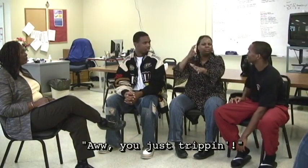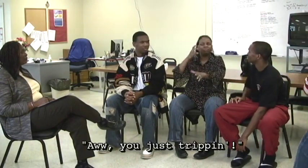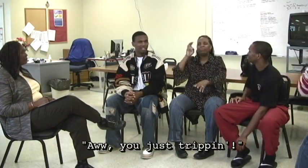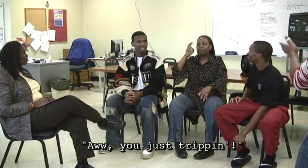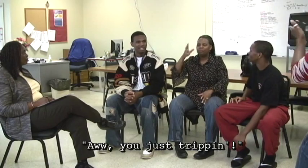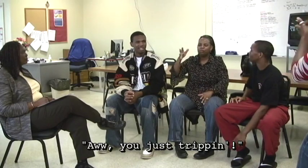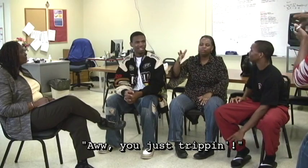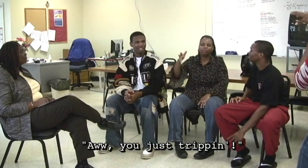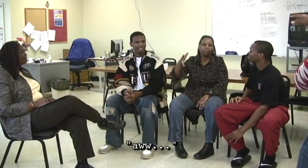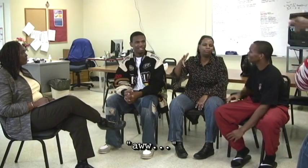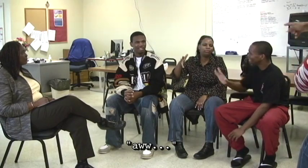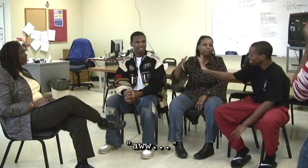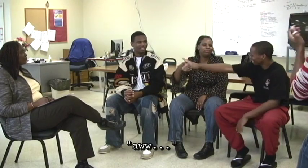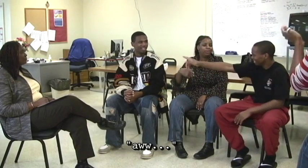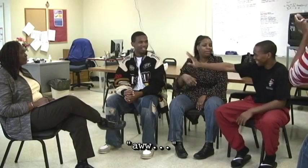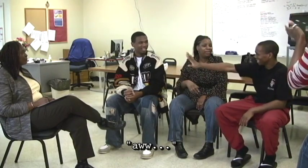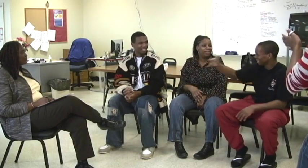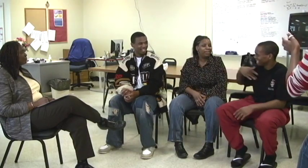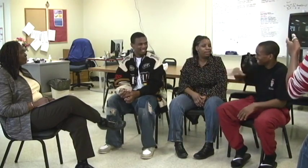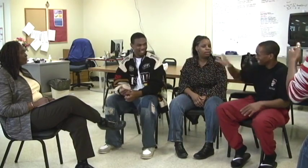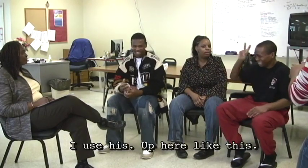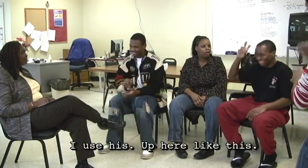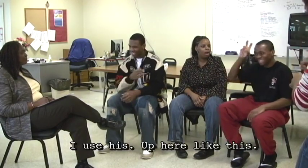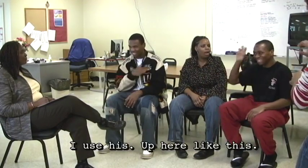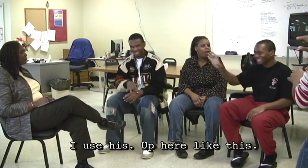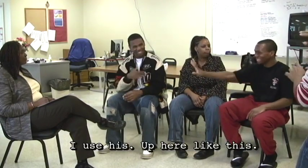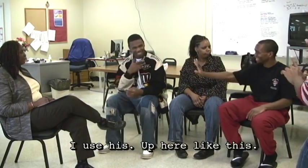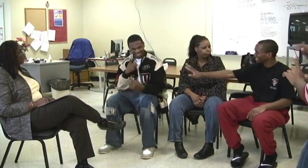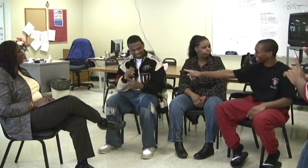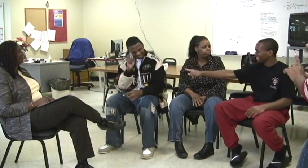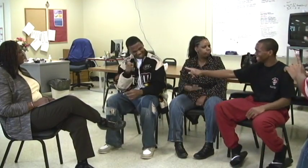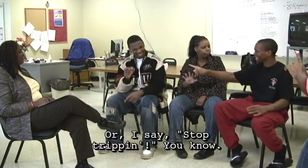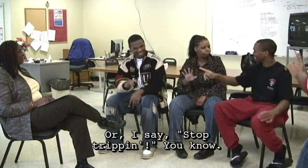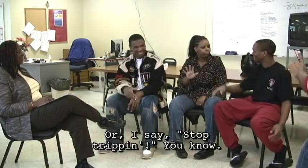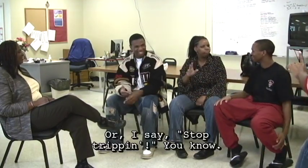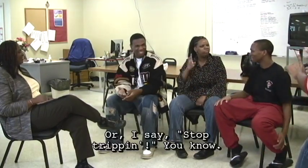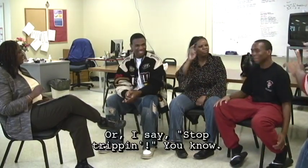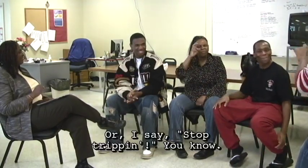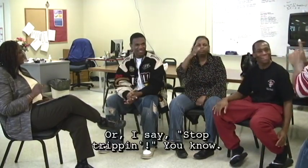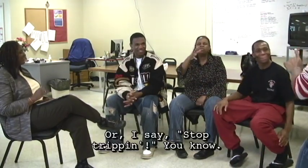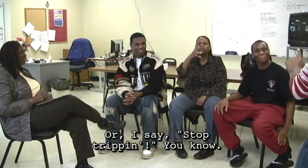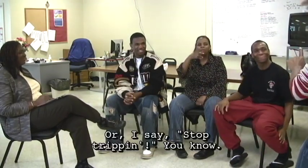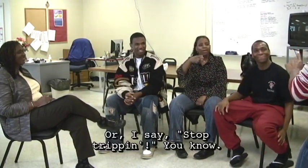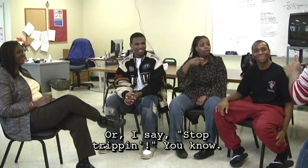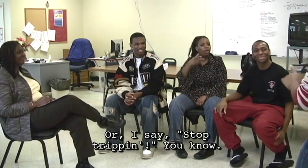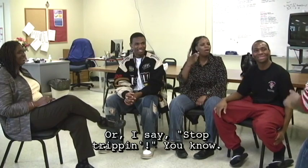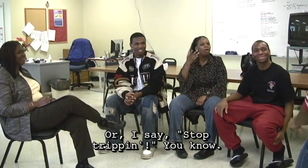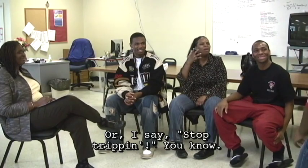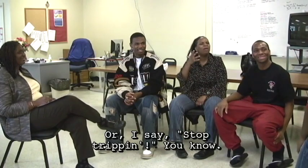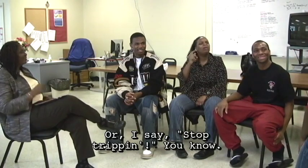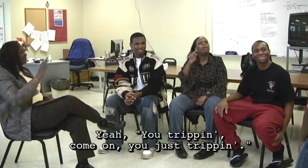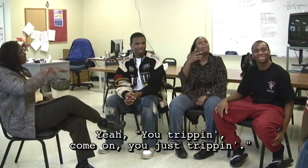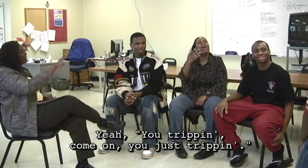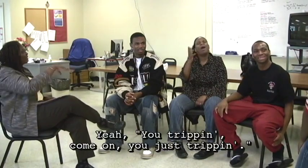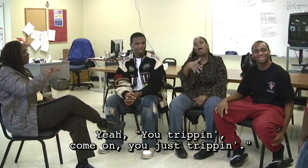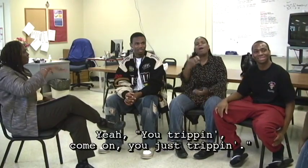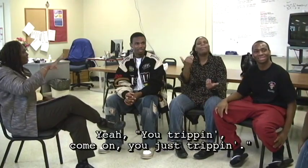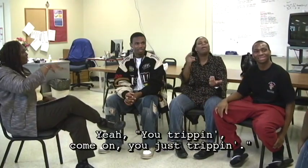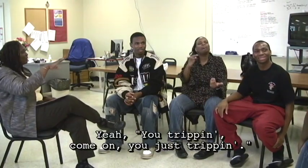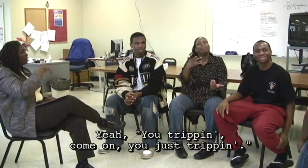trippin'. Aw. I use his up here like this. Well, say, stop trippin', you know. Yeah, you're trippin'.